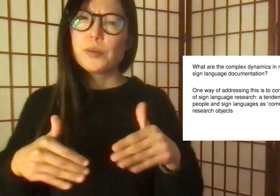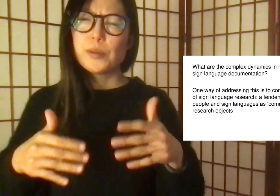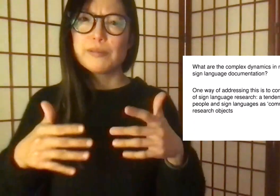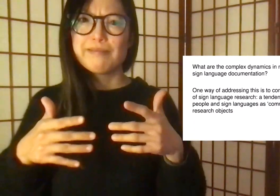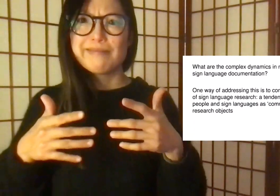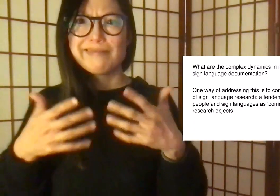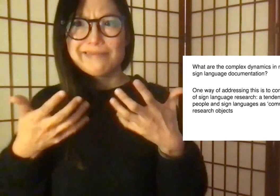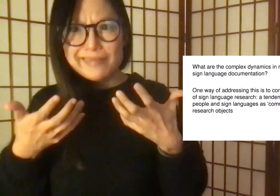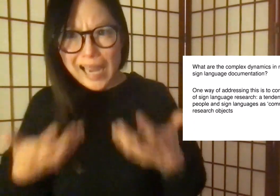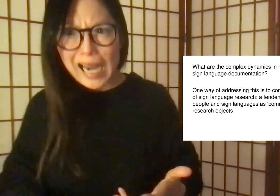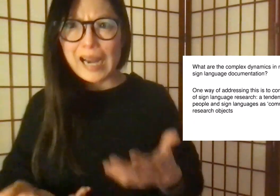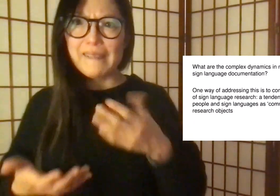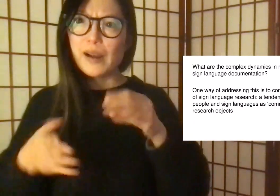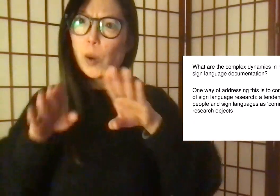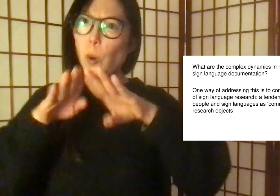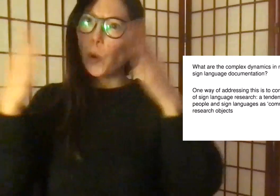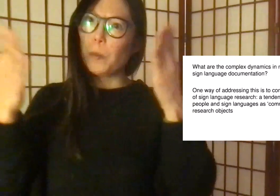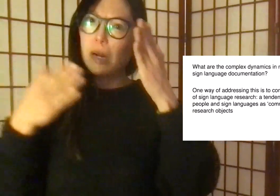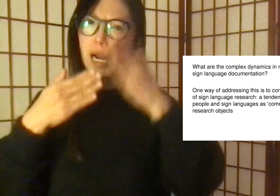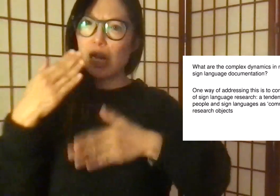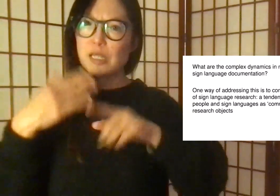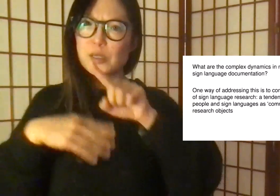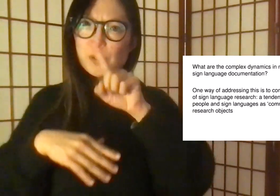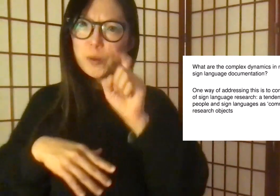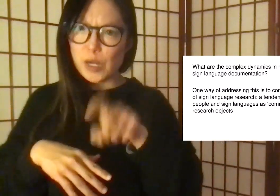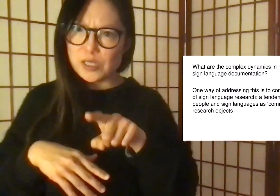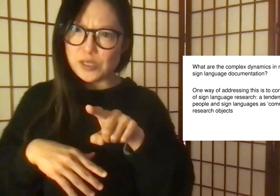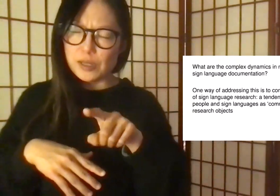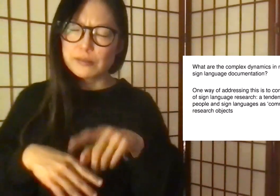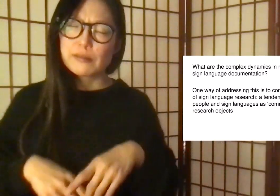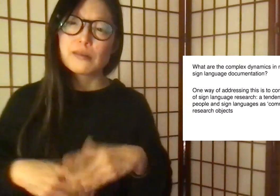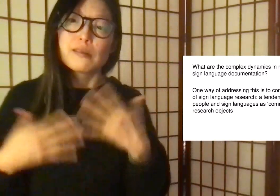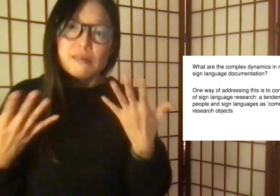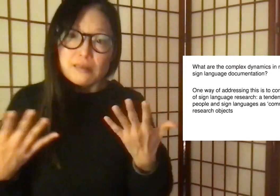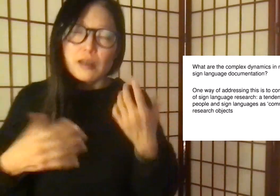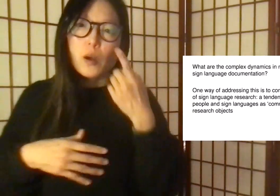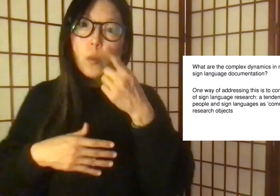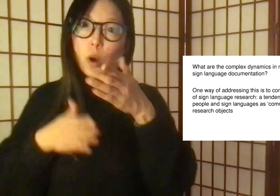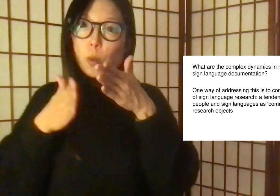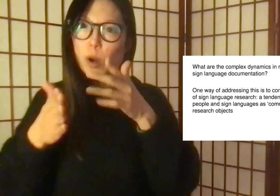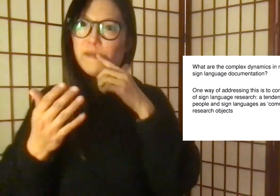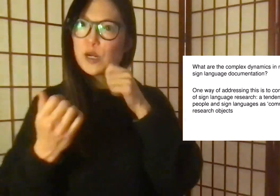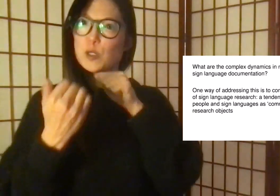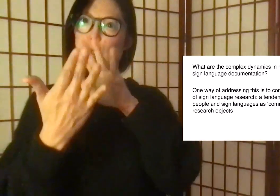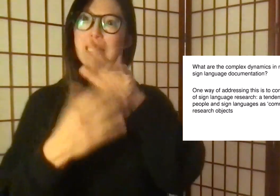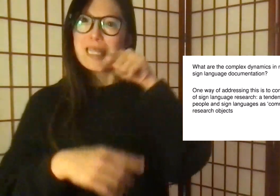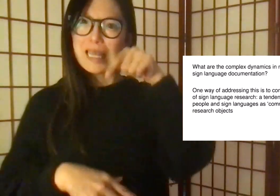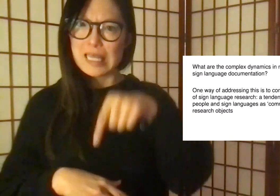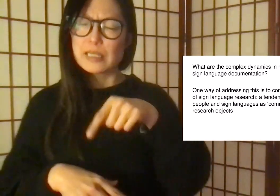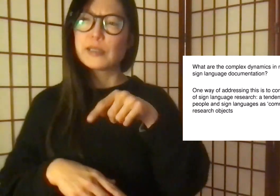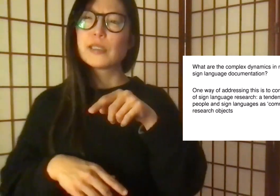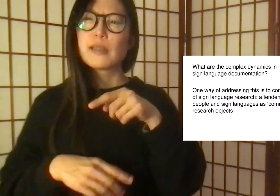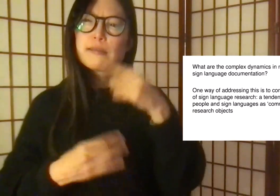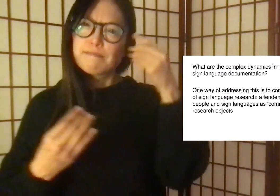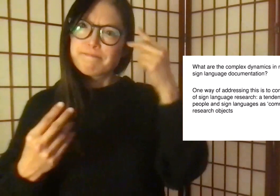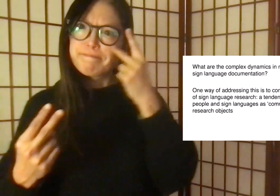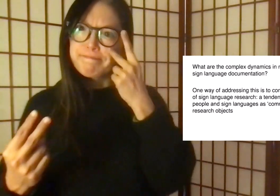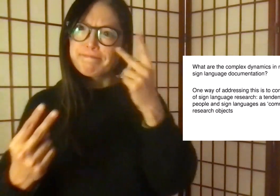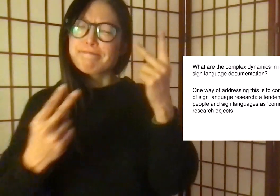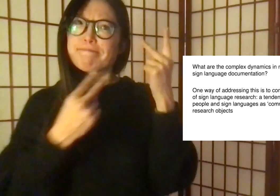relationships in sign language documentation? This is a loaded and open-ended question. One way